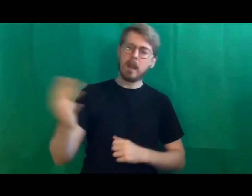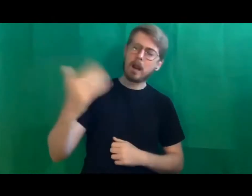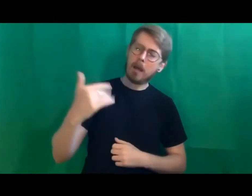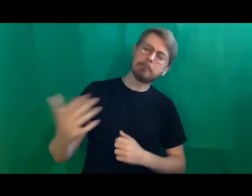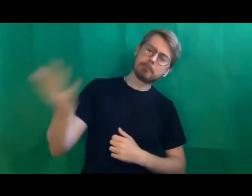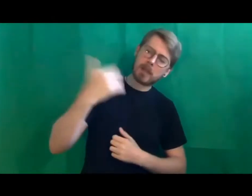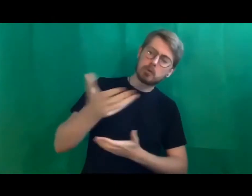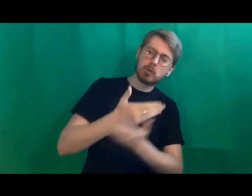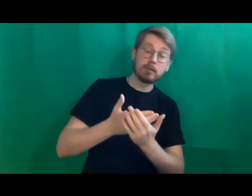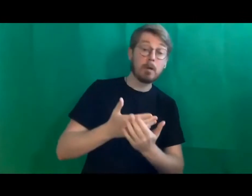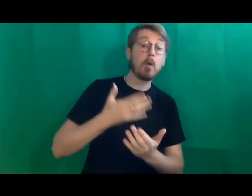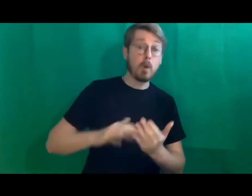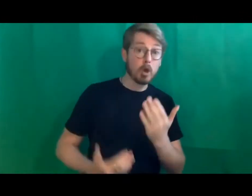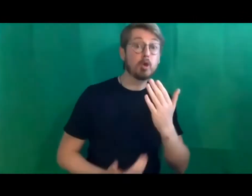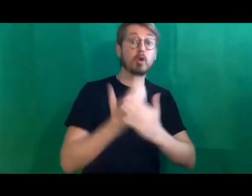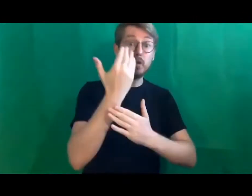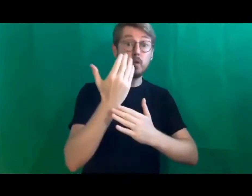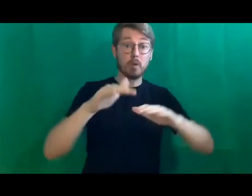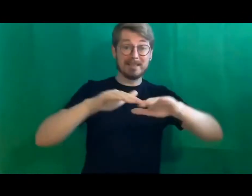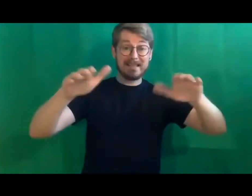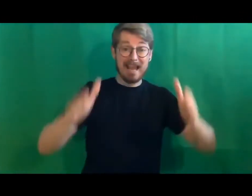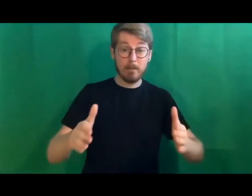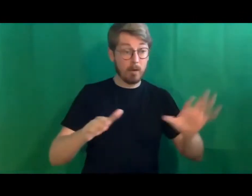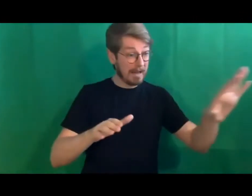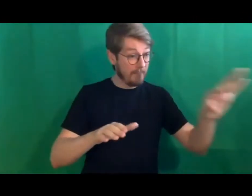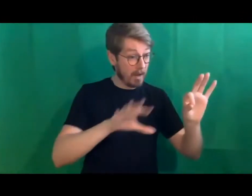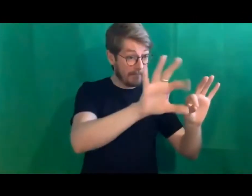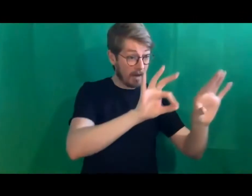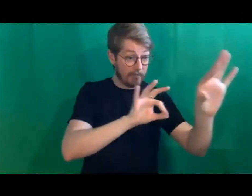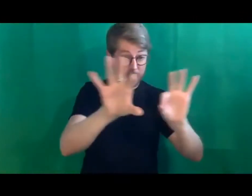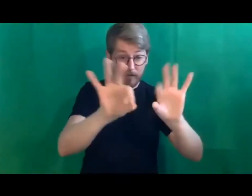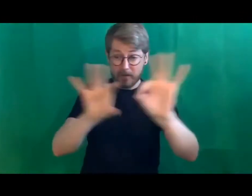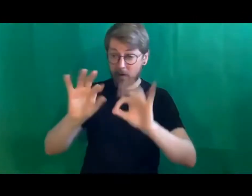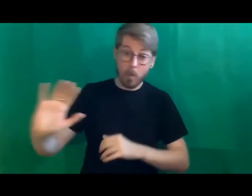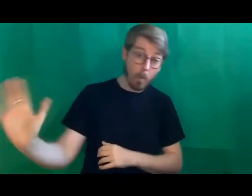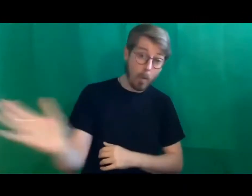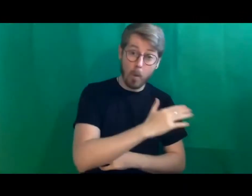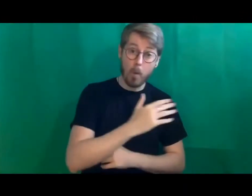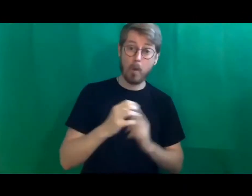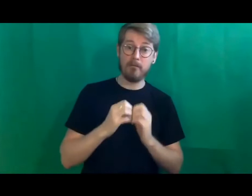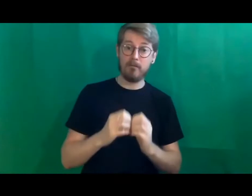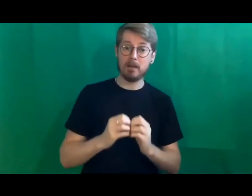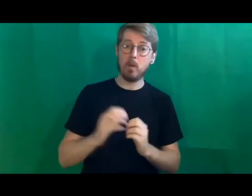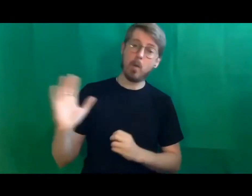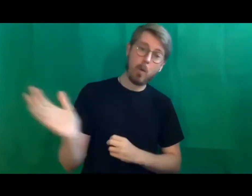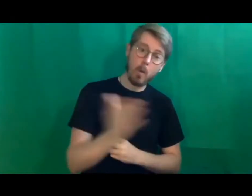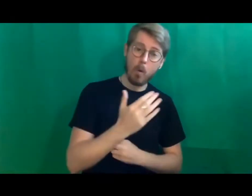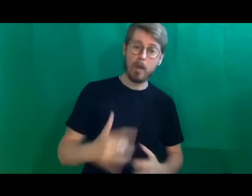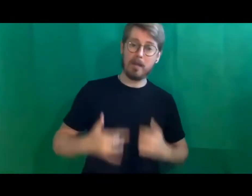table where everyone who's invited has equity and has input in the decisions that may that are made that affect us all.